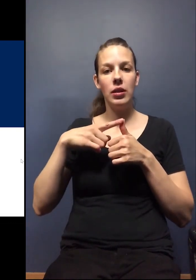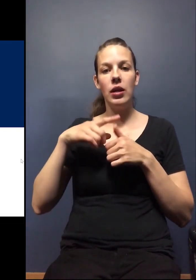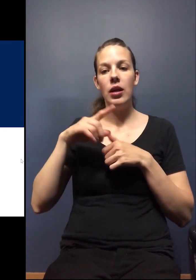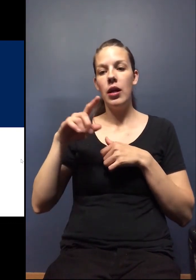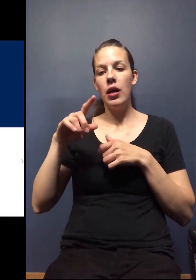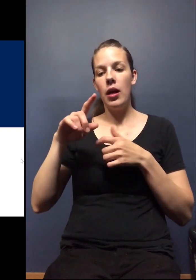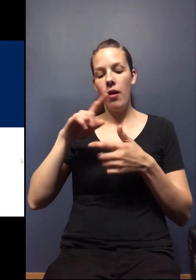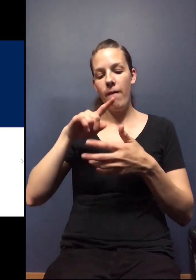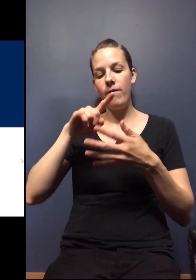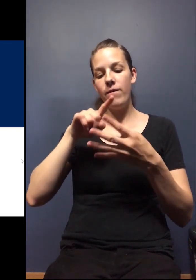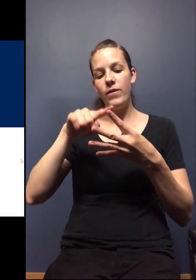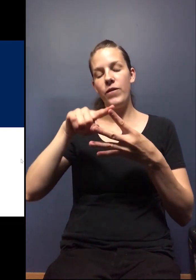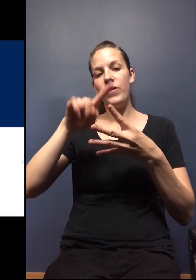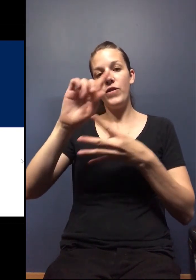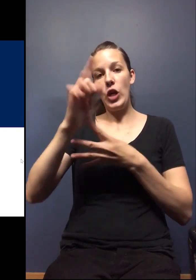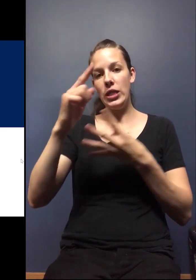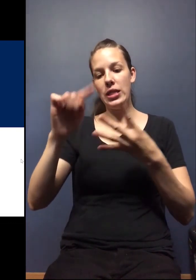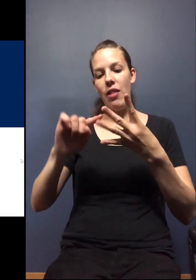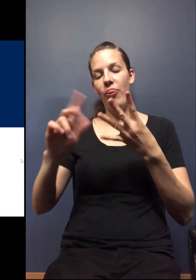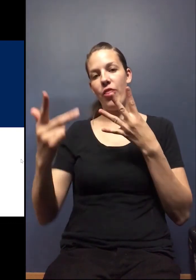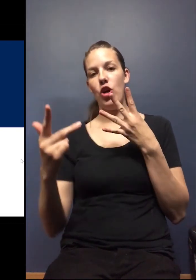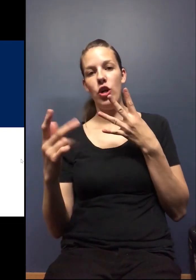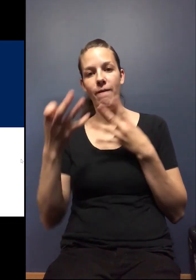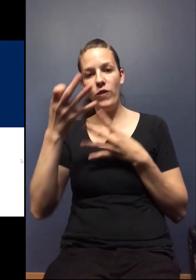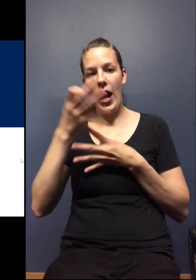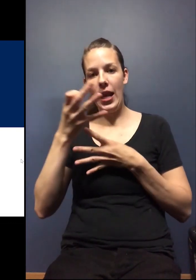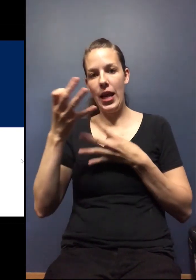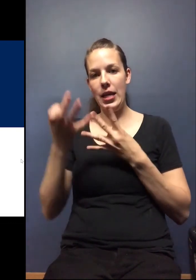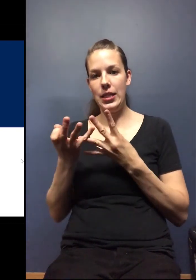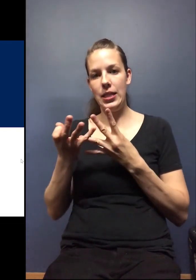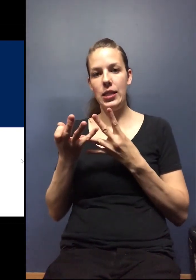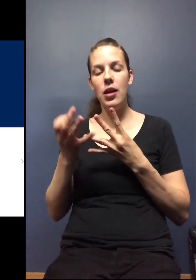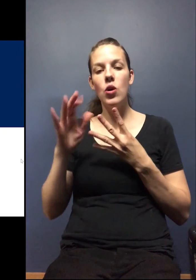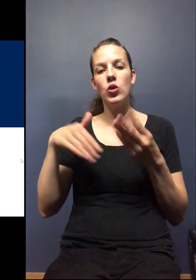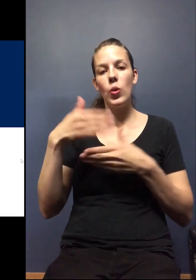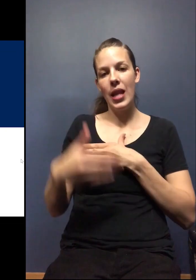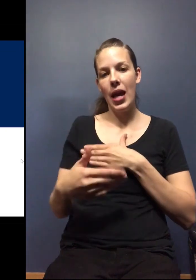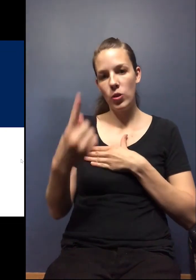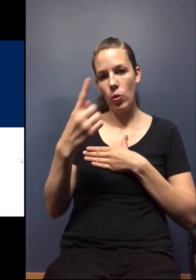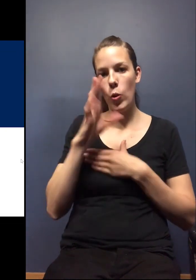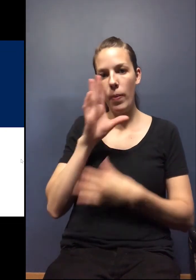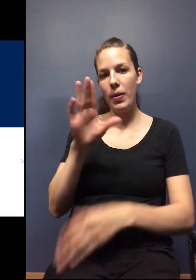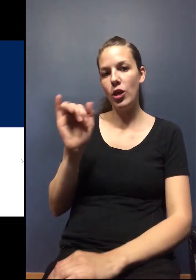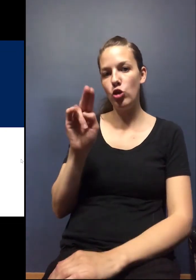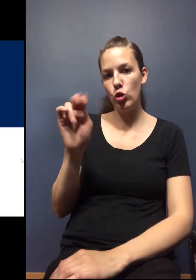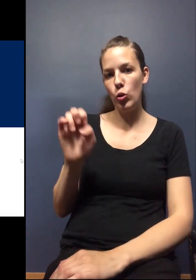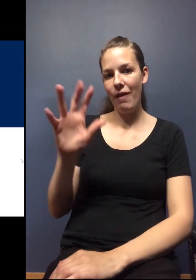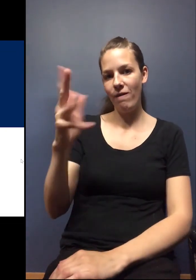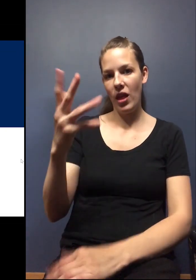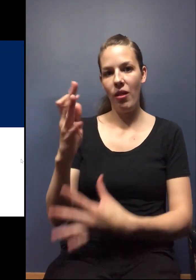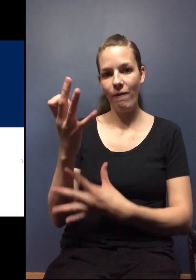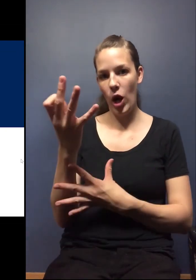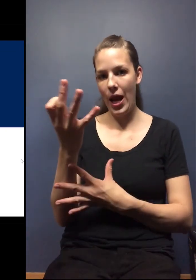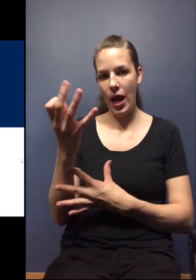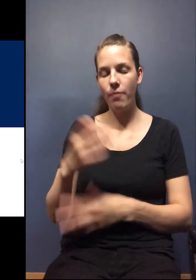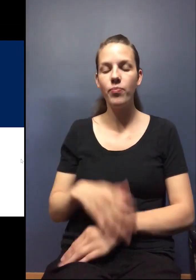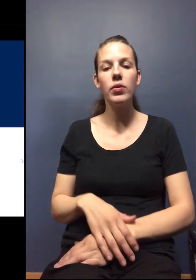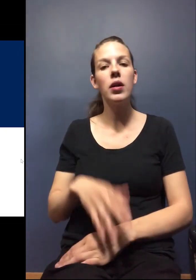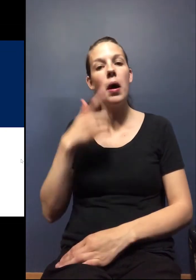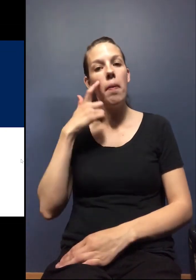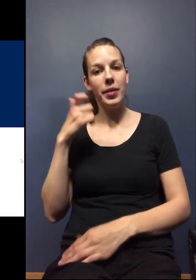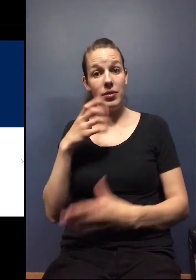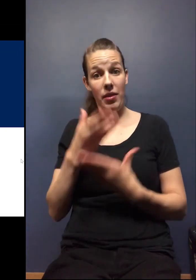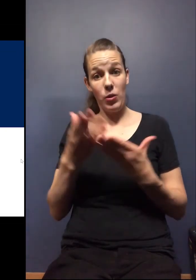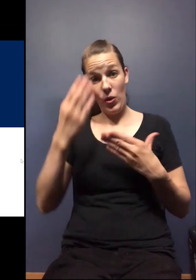Fridays of the month. So that would mean the next town hall is scheduled for Friday, June 5th. And, uh, because we know